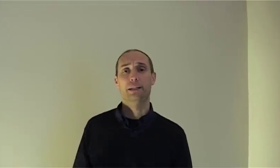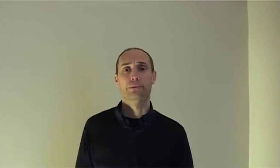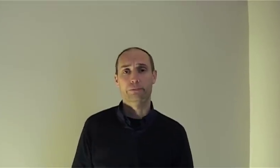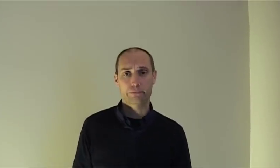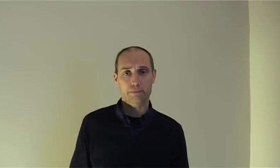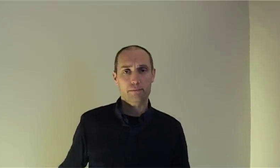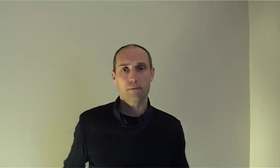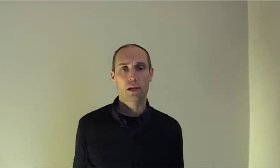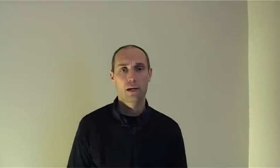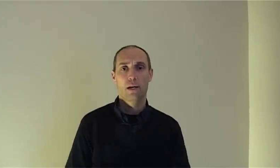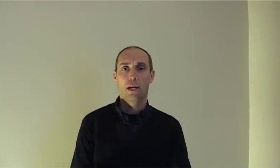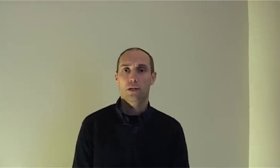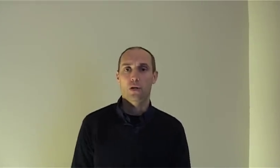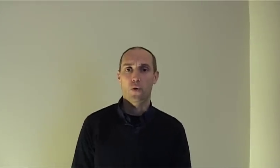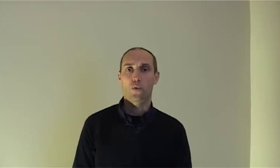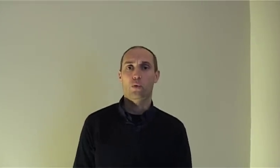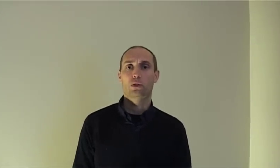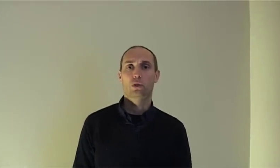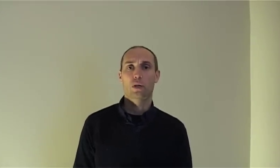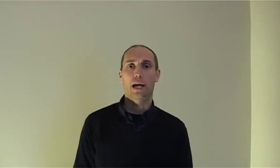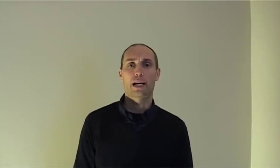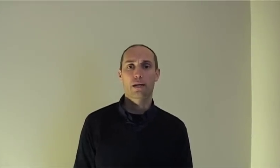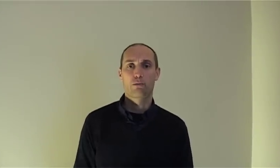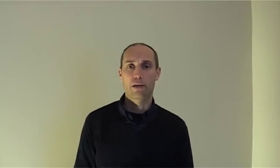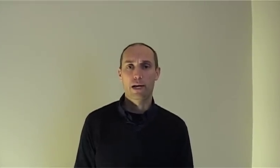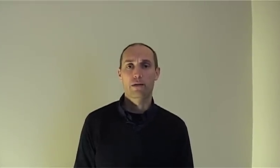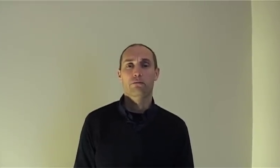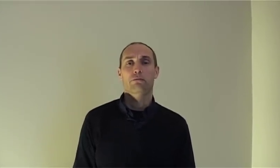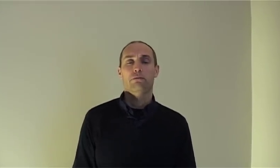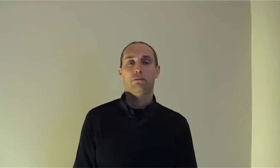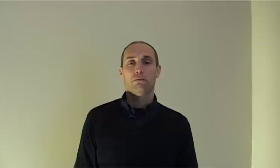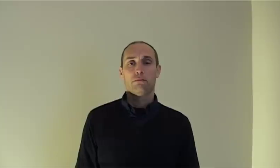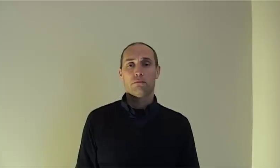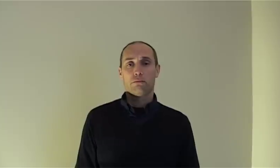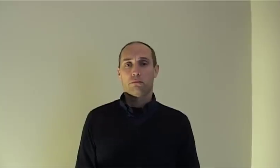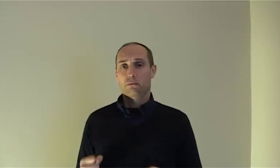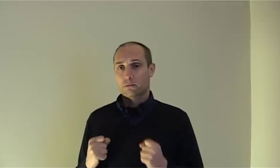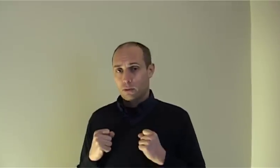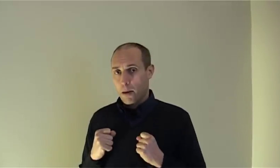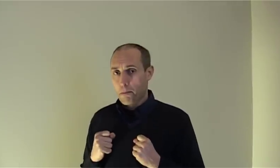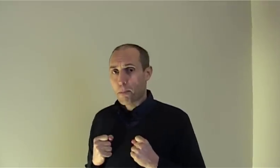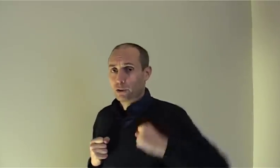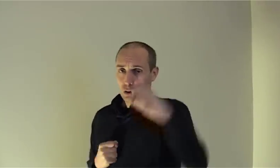so we'll just do that again breathe in and punch